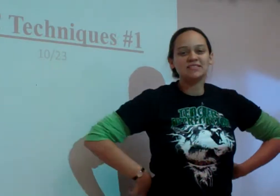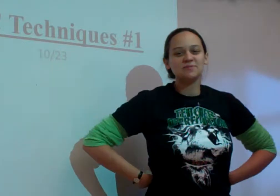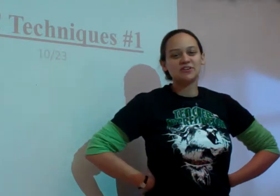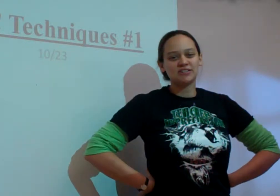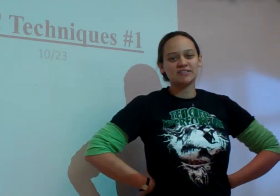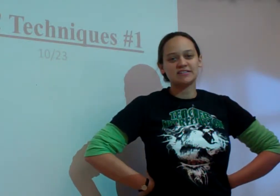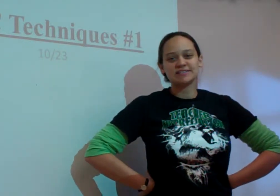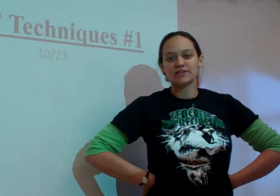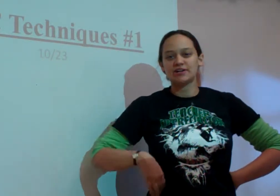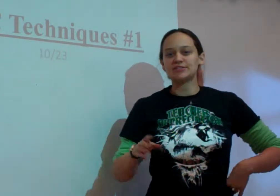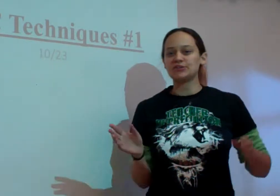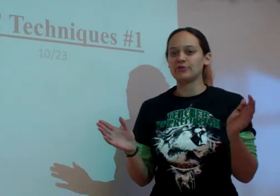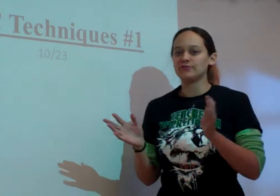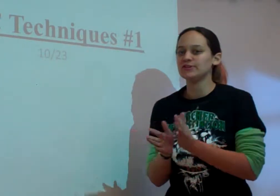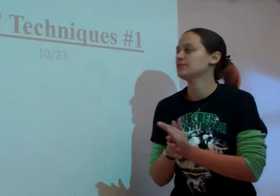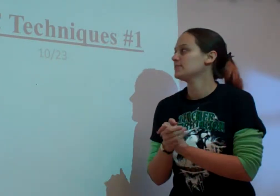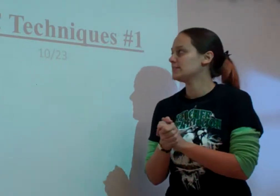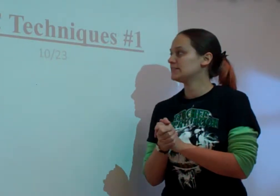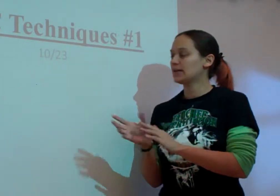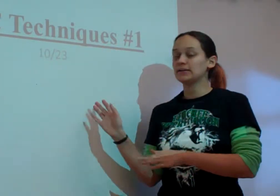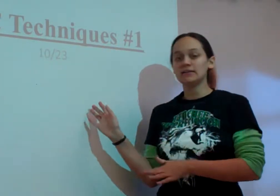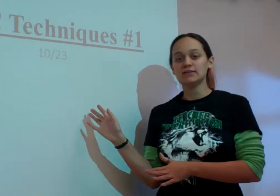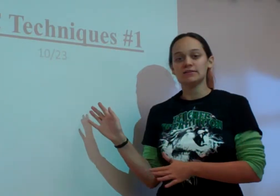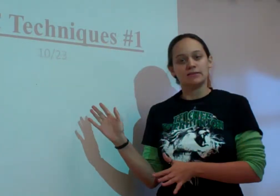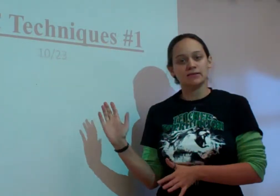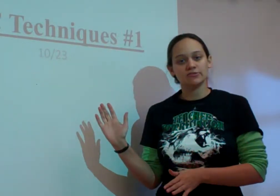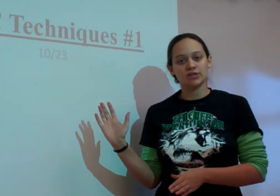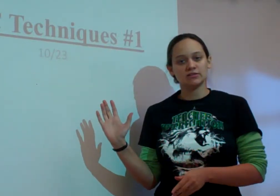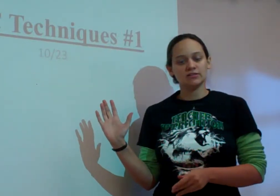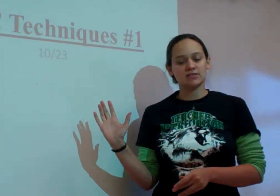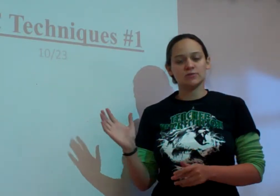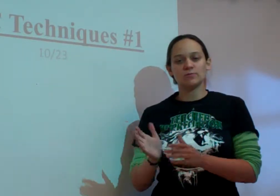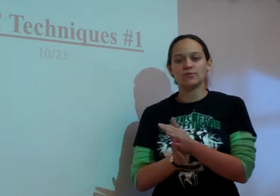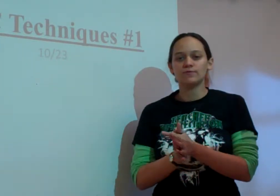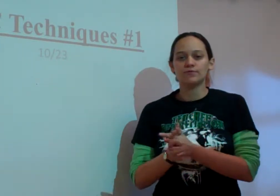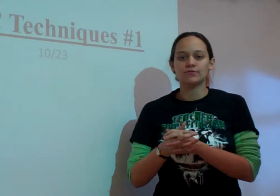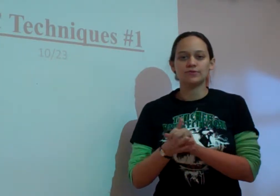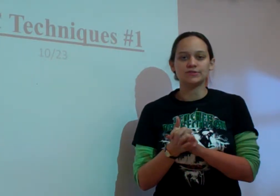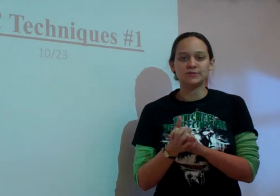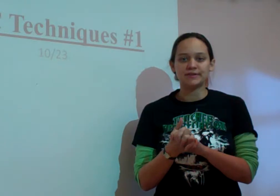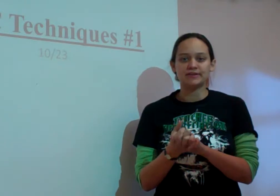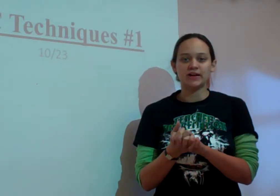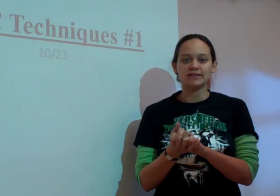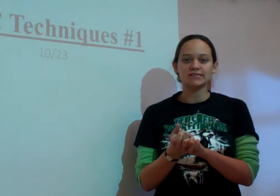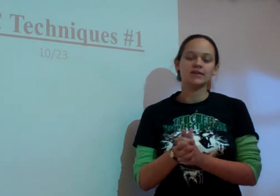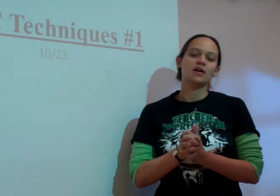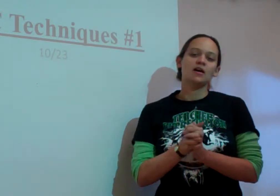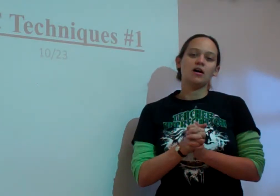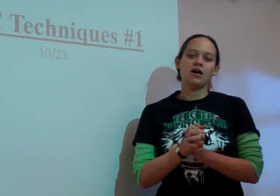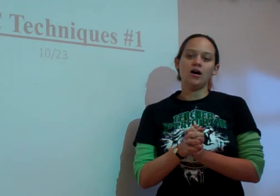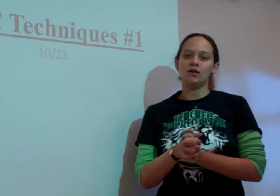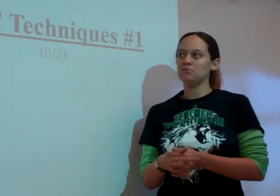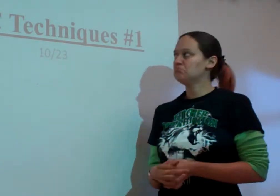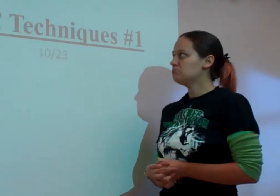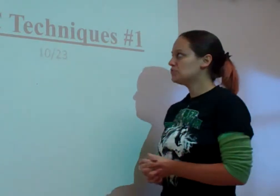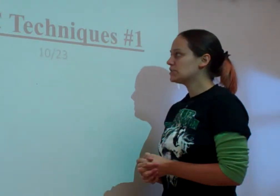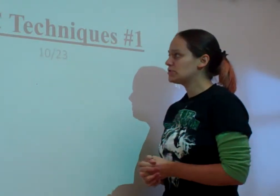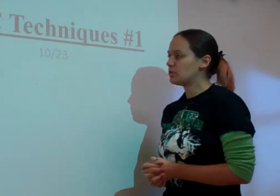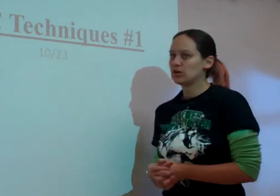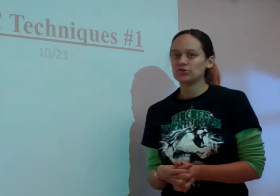Salud, parentes. Alright, so these are the techniques, the English techniques that we went over this week in class. Just a reminder